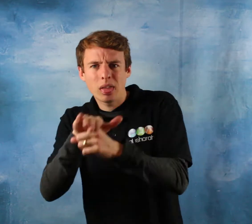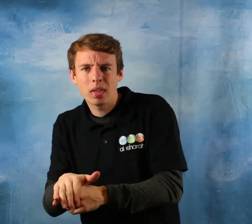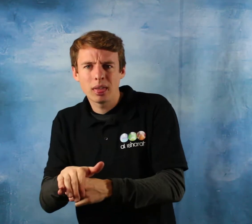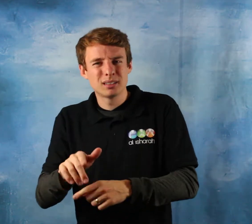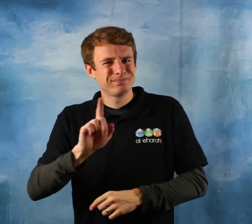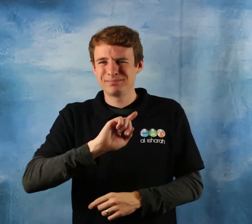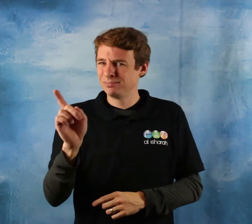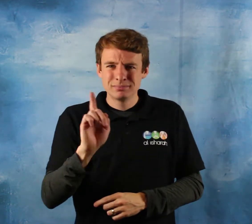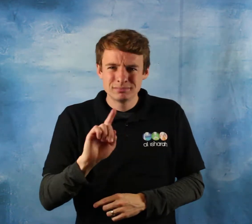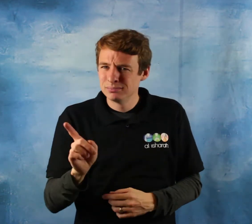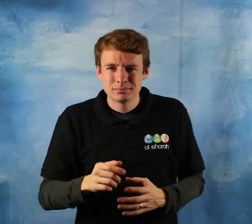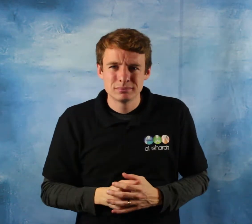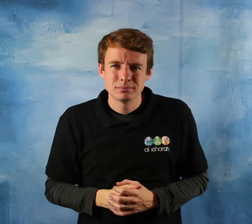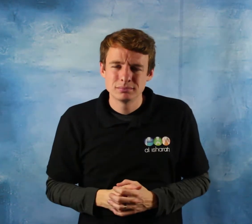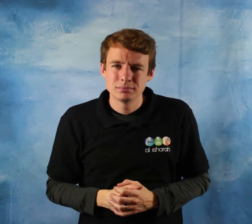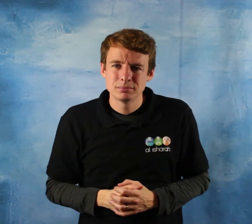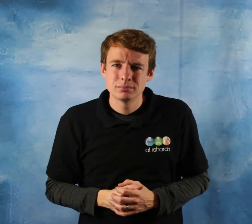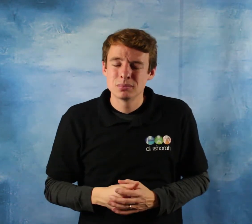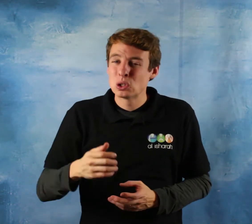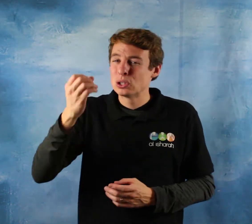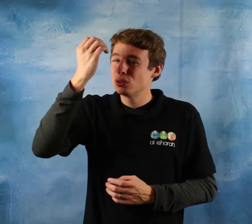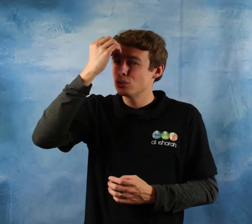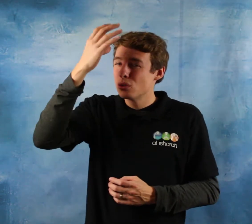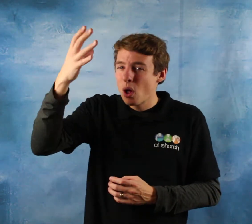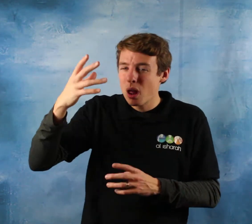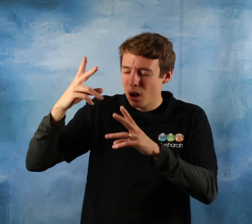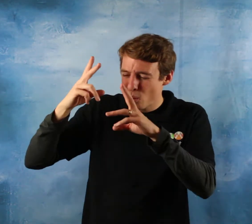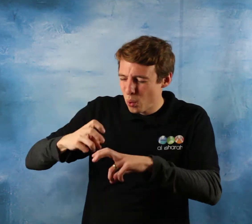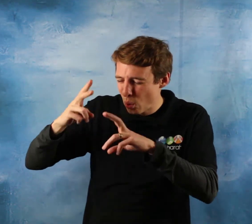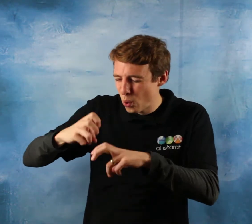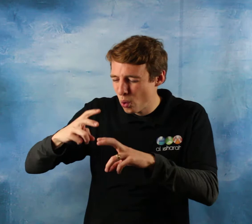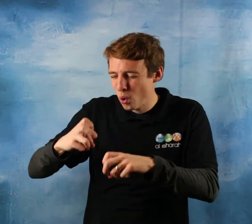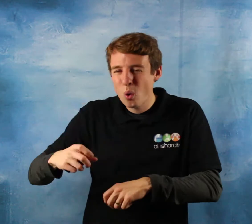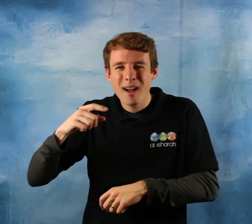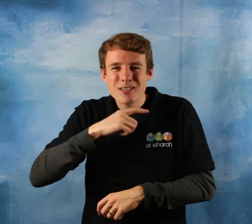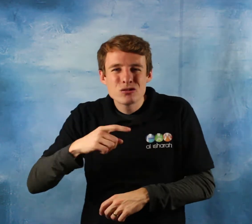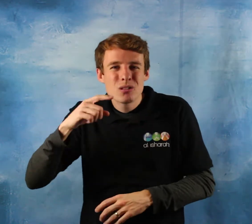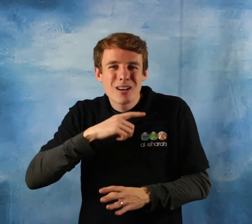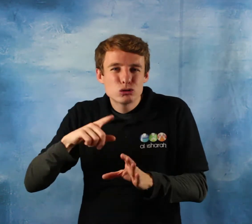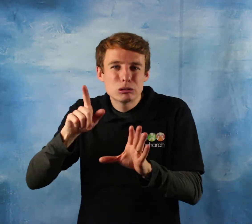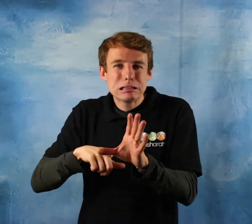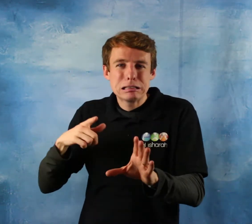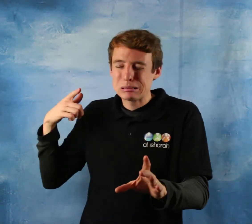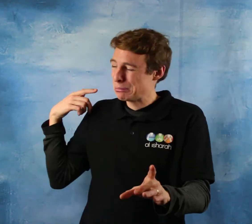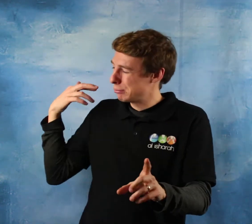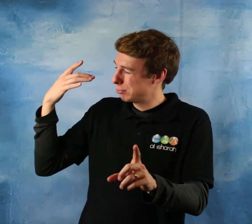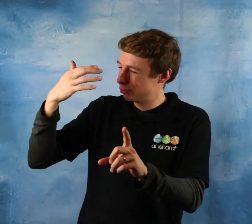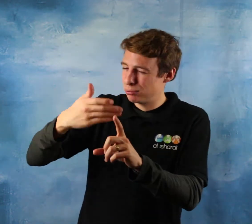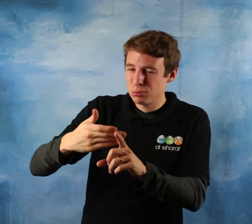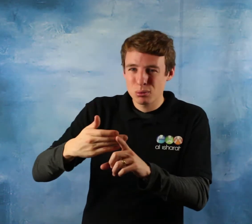commentated and analyzed the divine and prophetic texts and come to a clear conclusion that it is